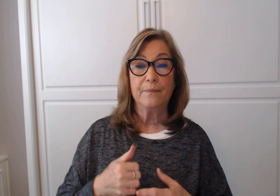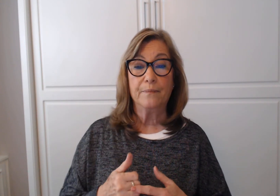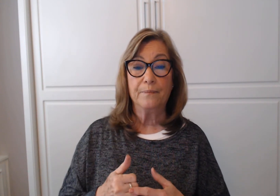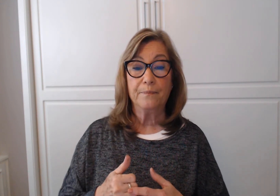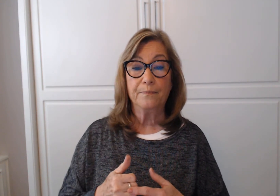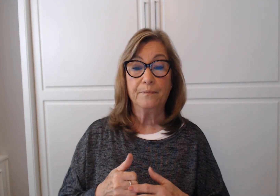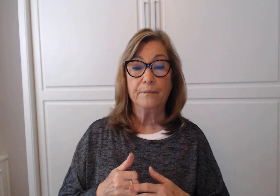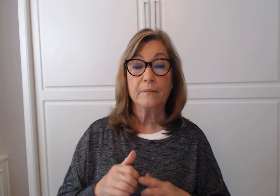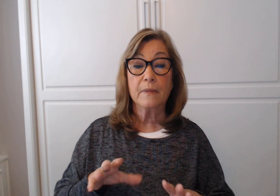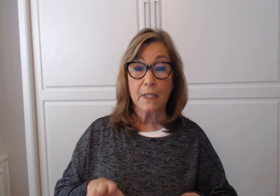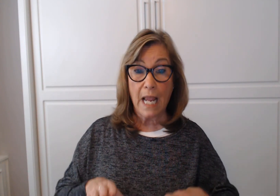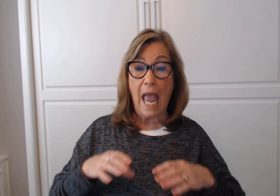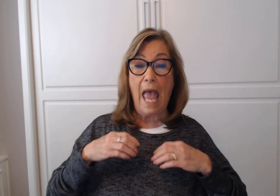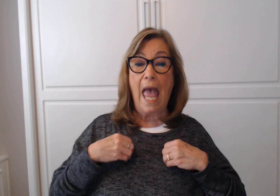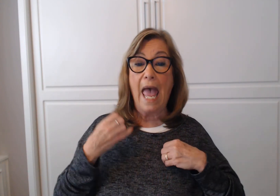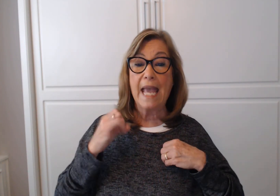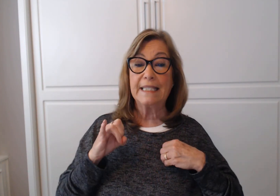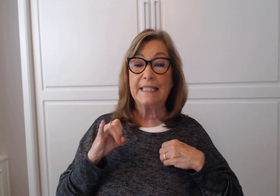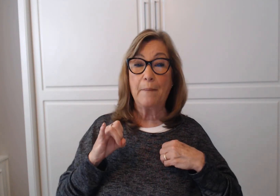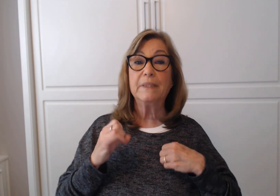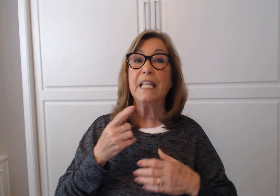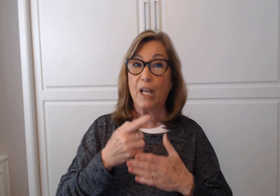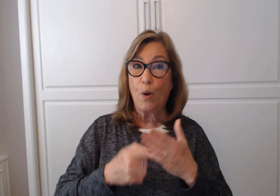Accepting. Whatever. Comes. My. Way.